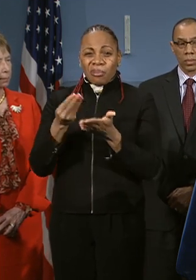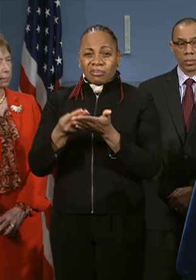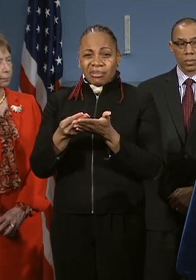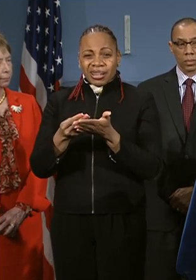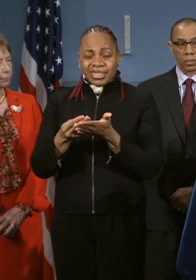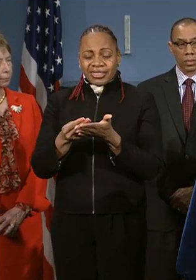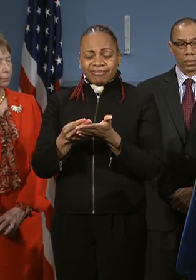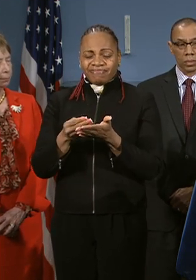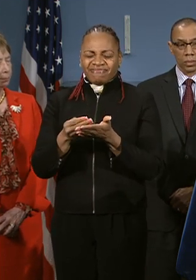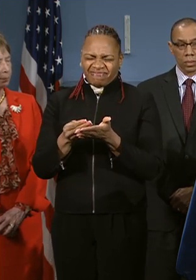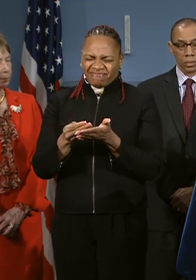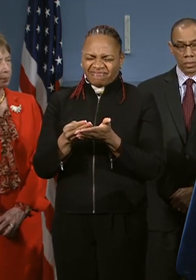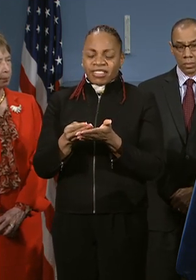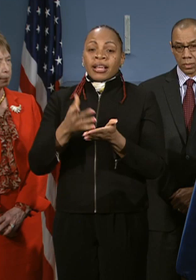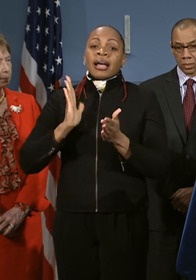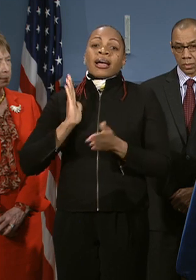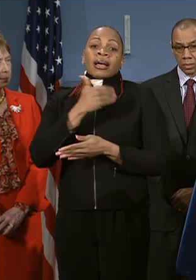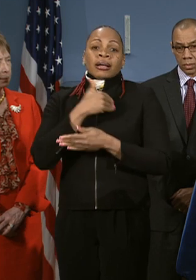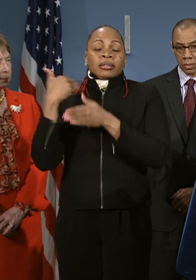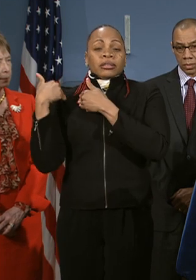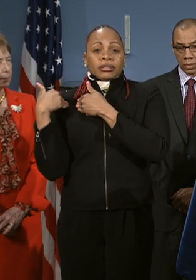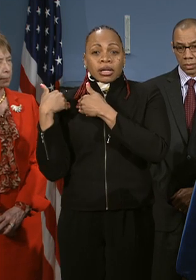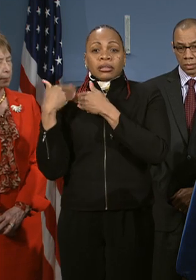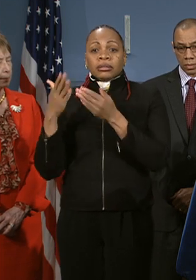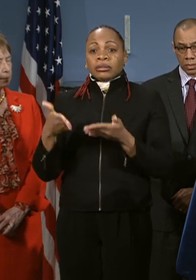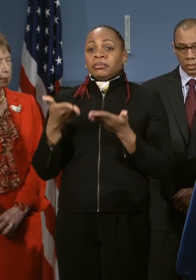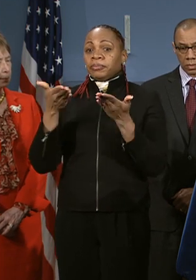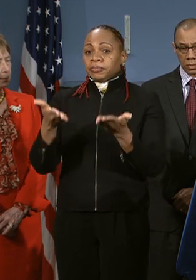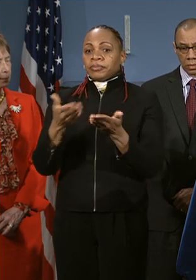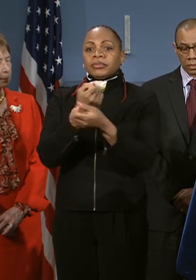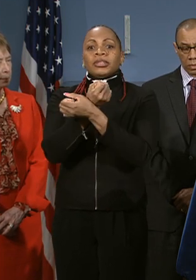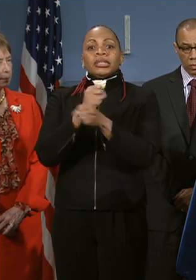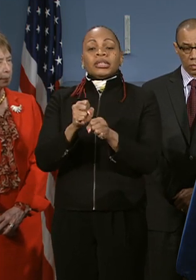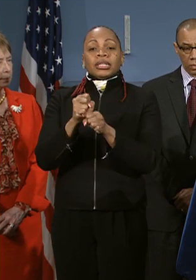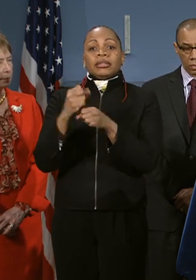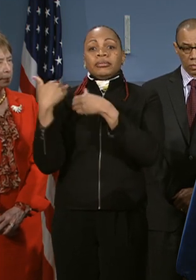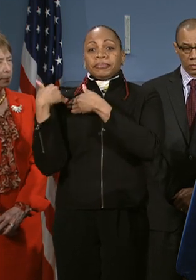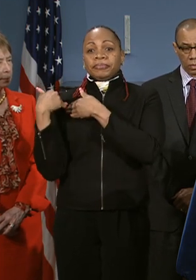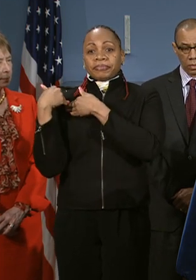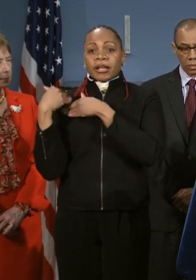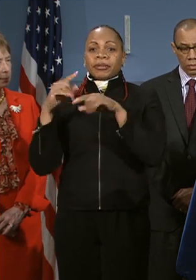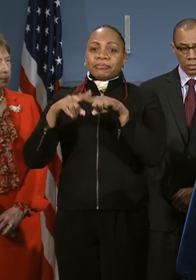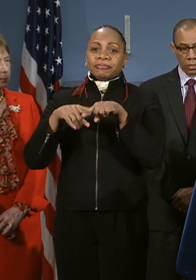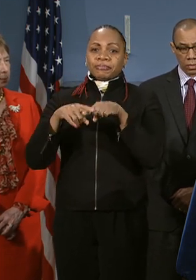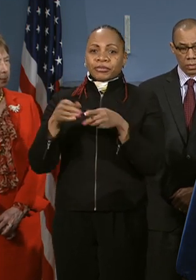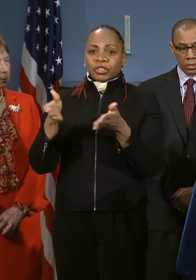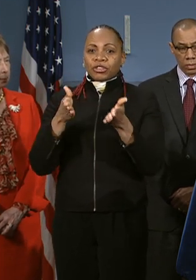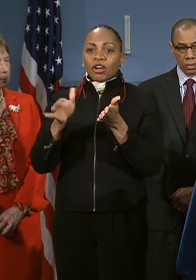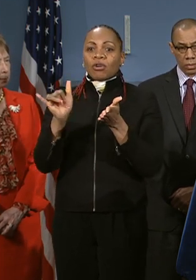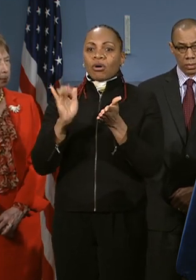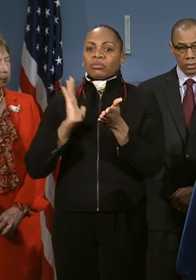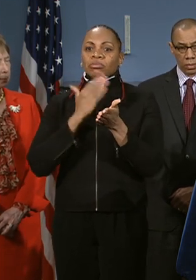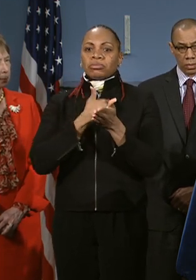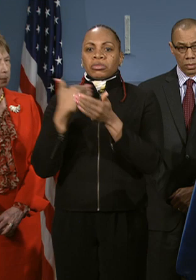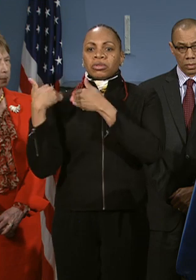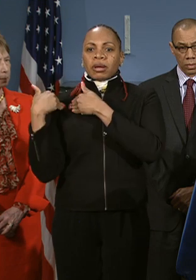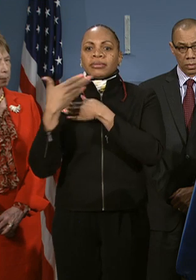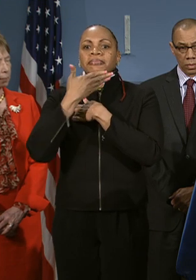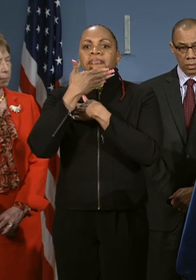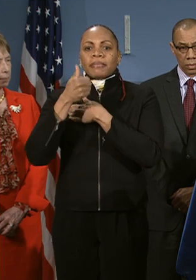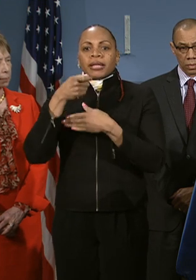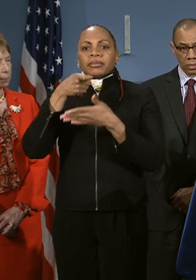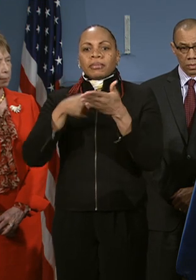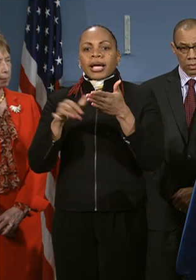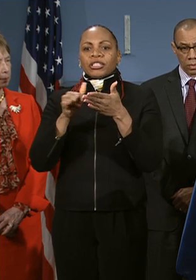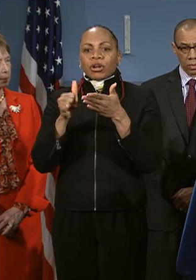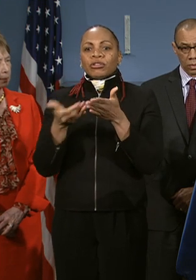We do have an obligation to provide safe, reliable service, but we have an obligation also to do it at the best price. And we want